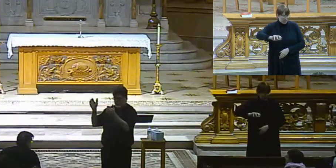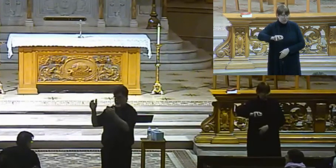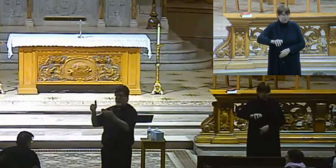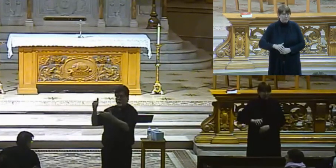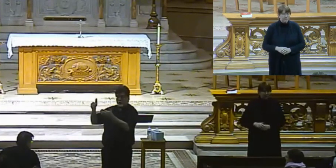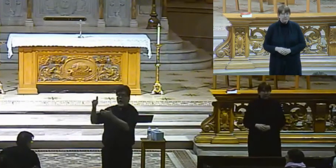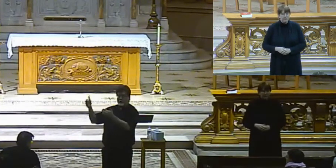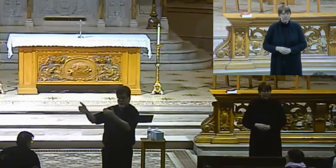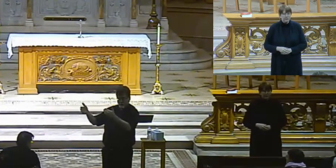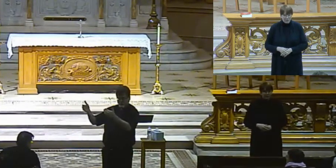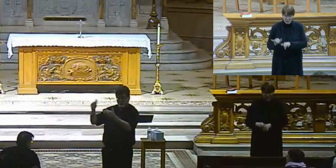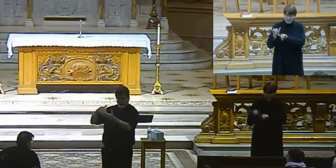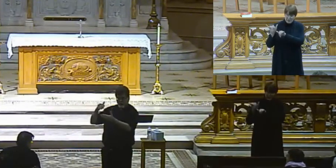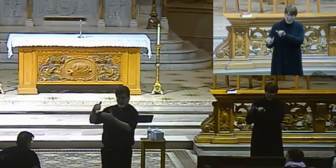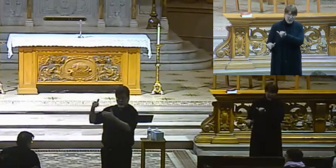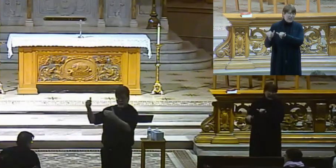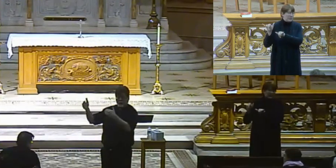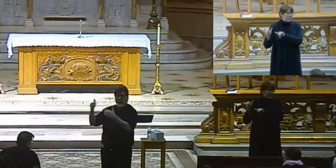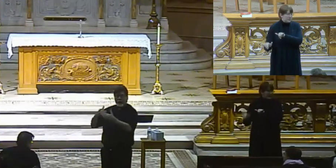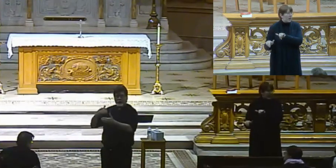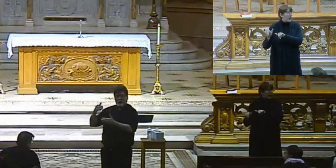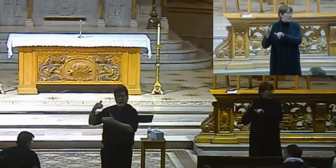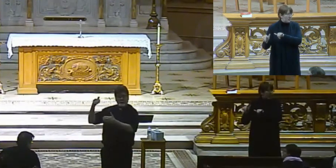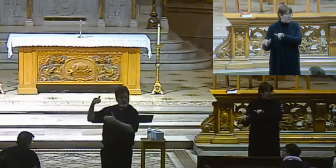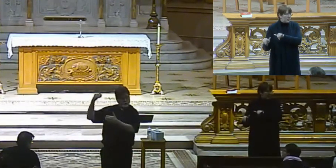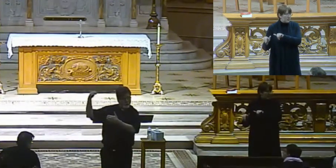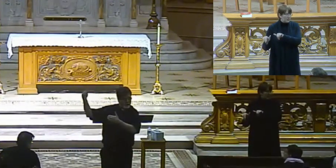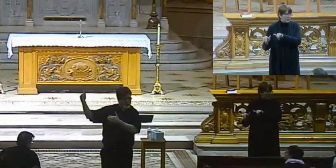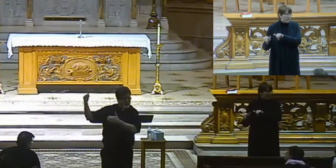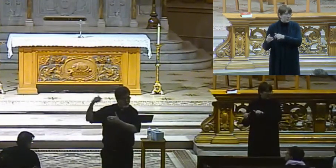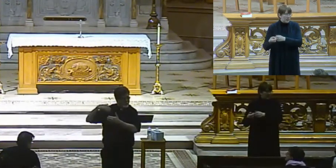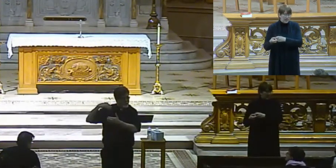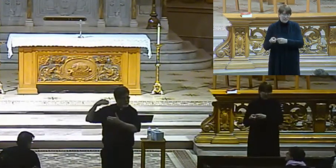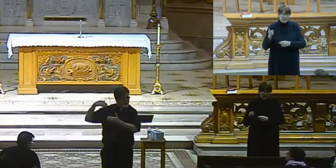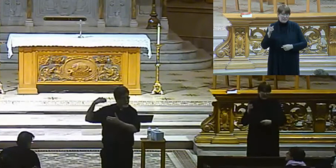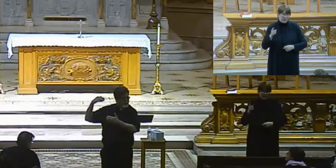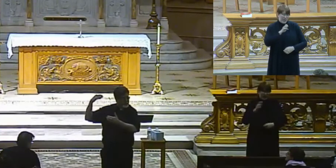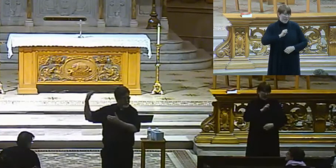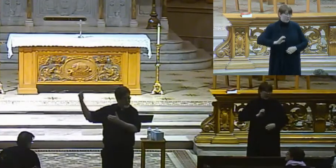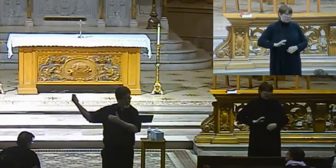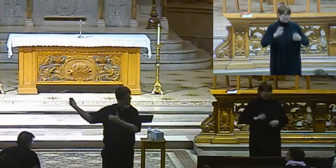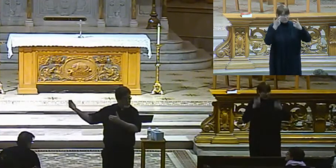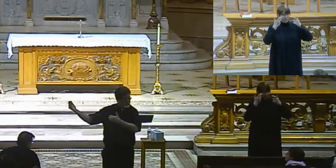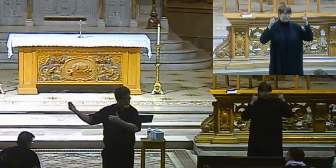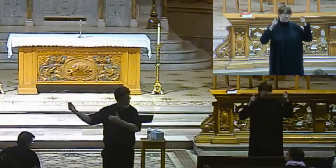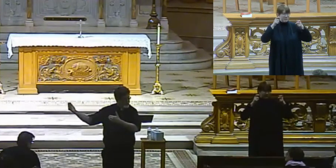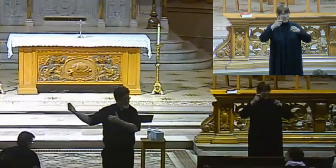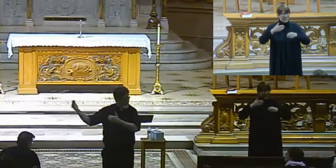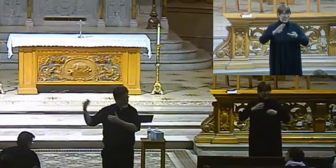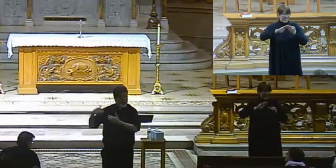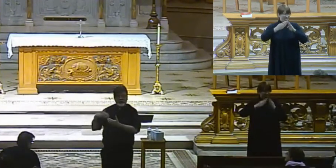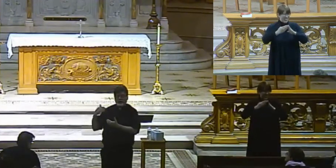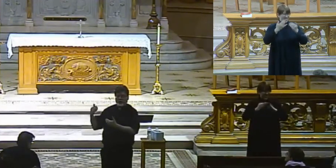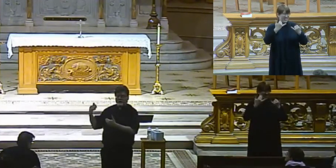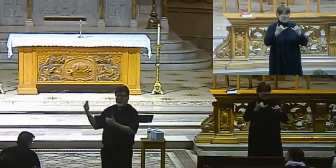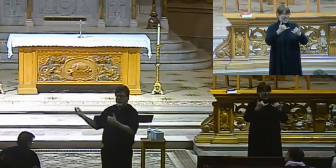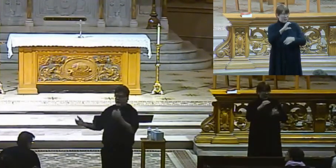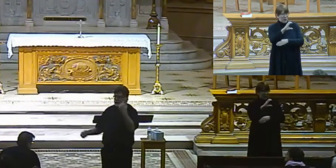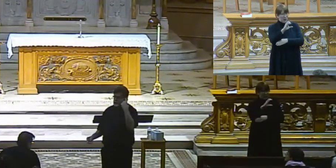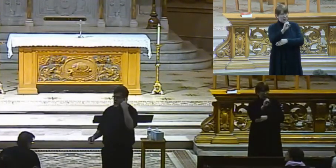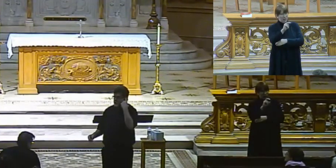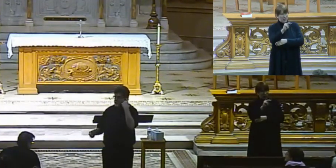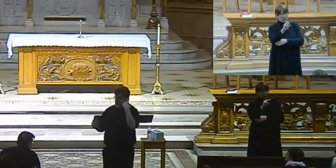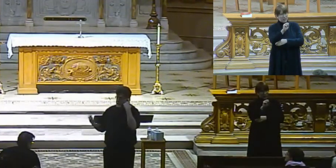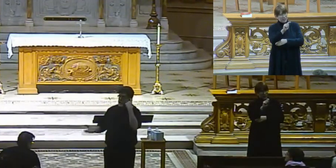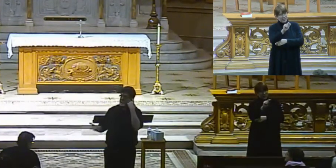and then he renamed it. It was Byzantium, and in all of his humility, he renamed it Constantinople, all right? He named it